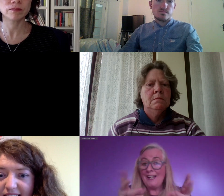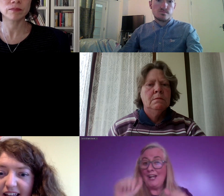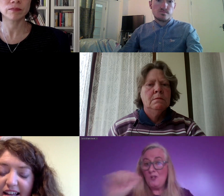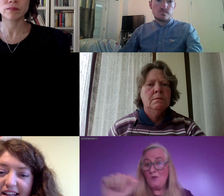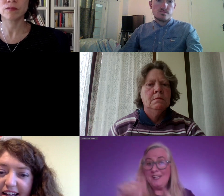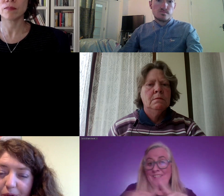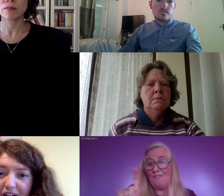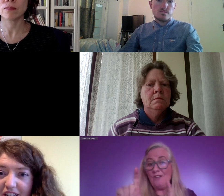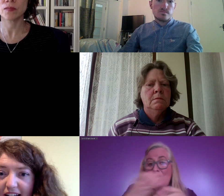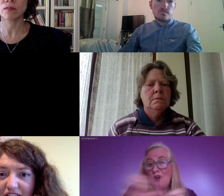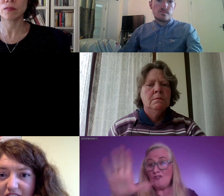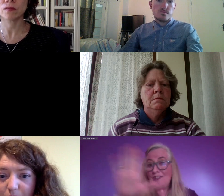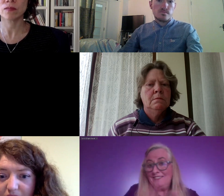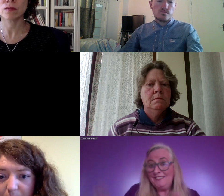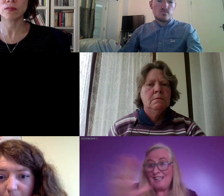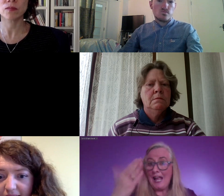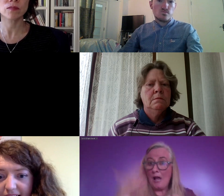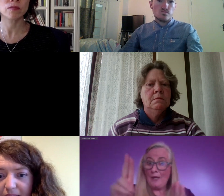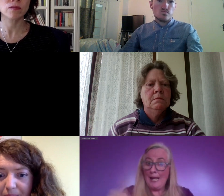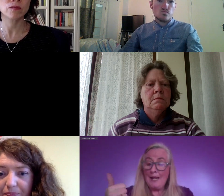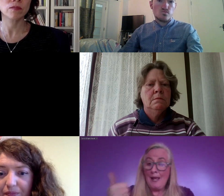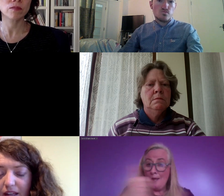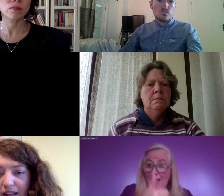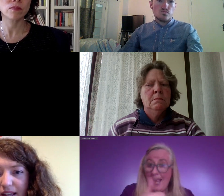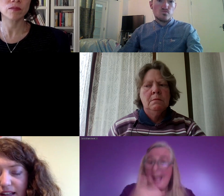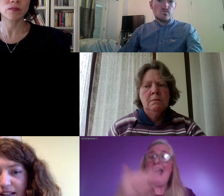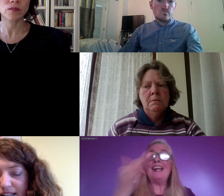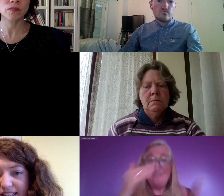statuses? You know, what are the challenges or what's been working there?